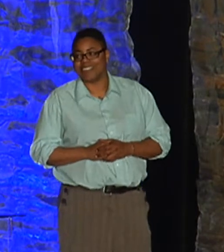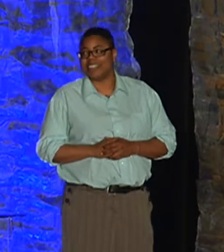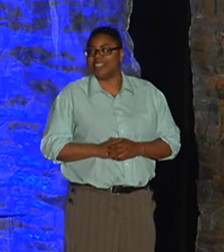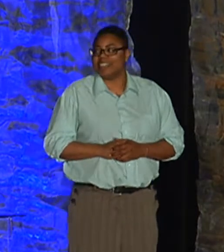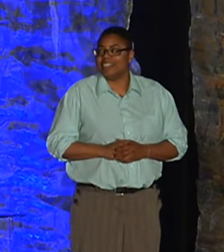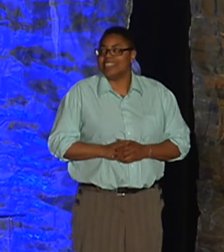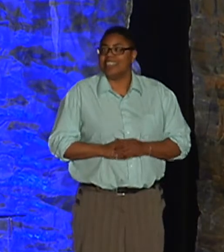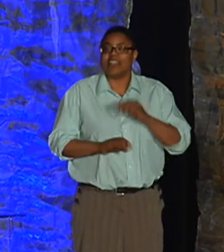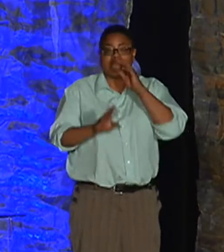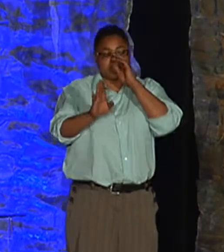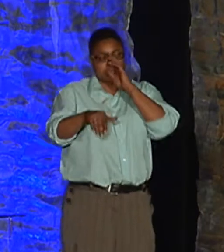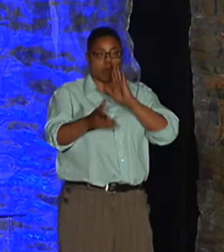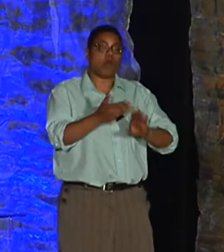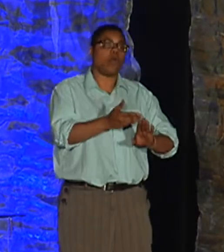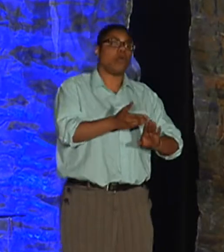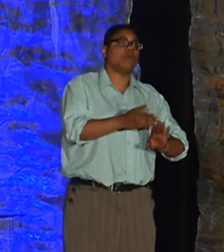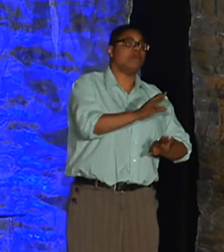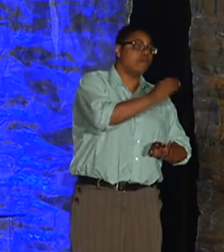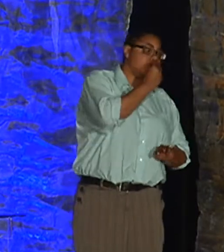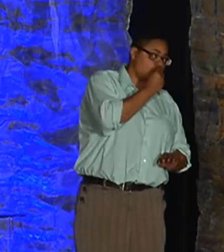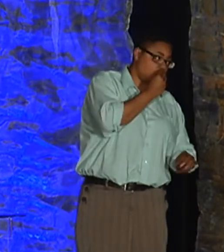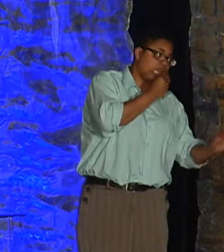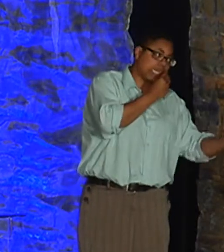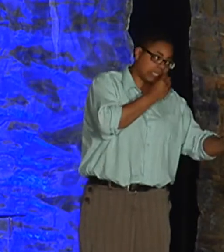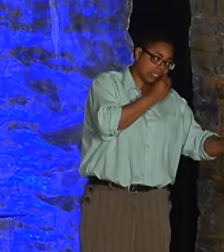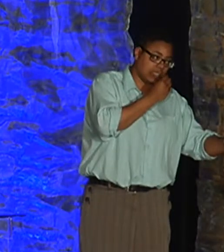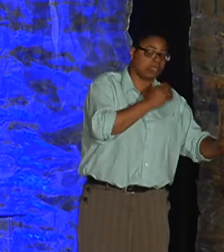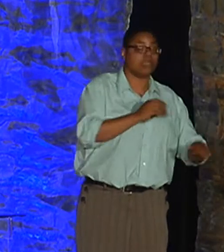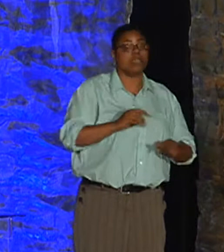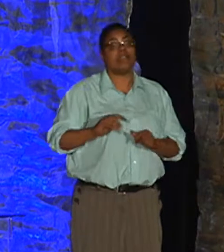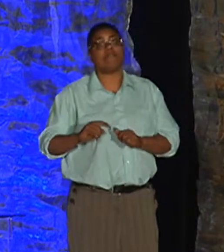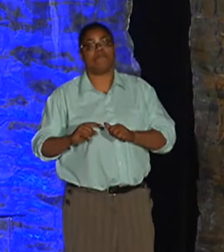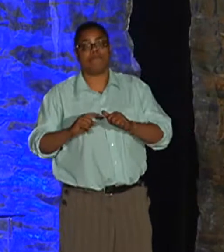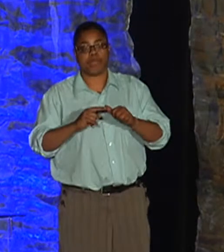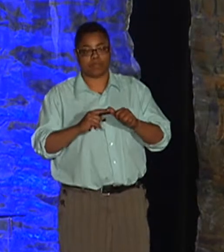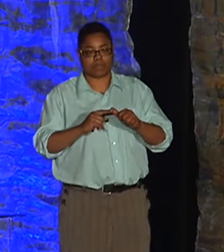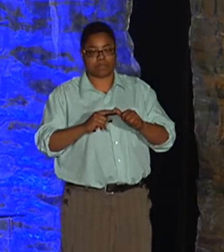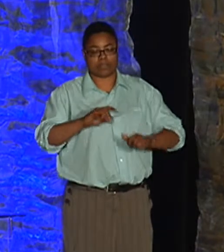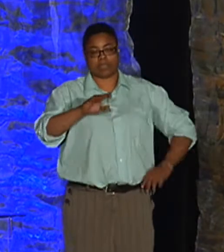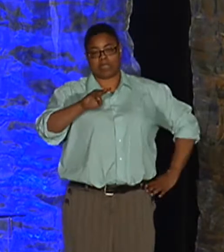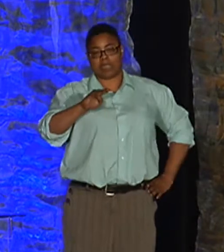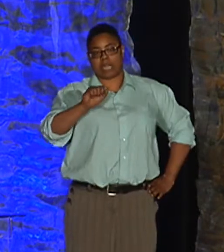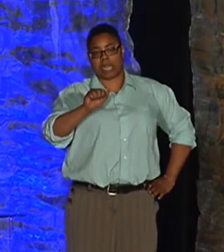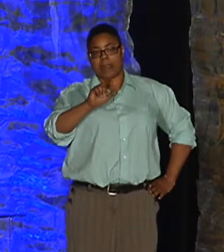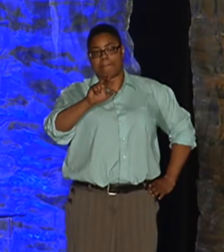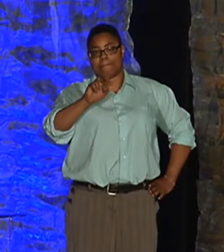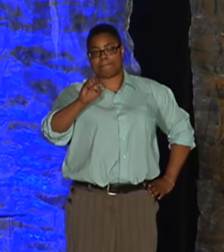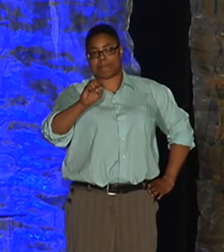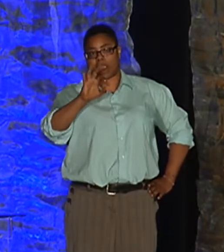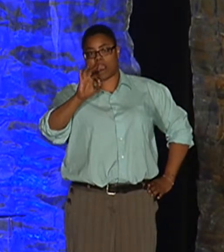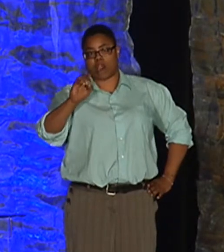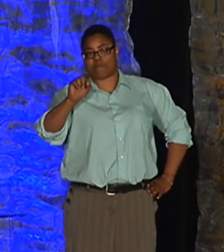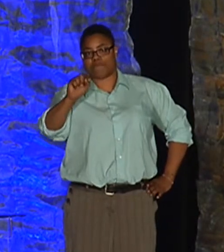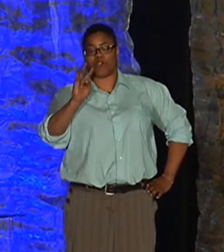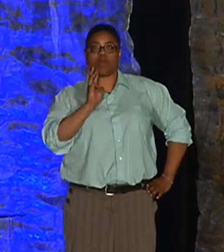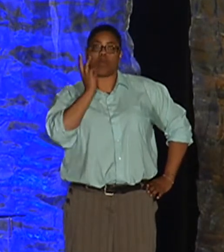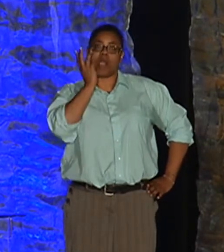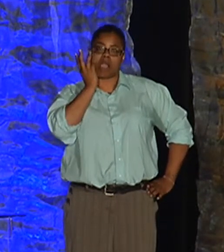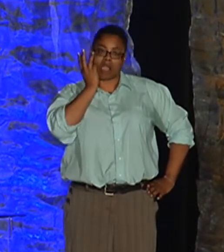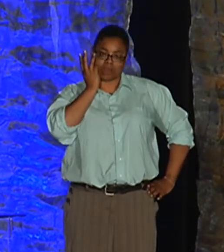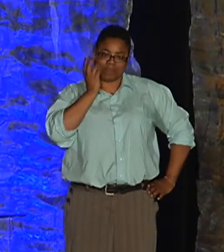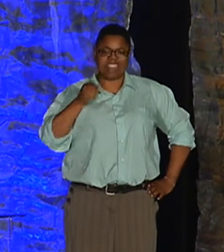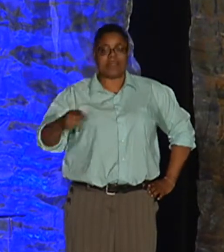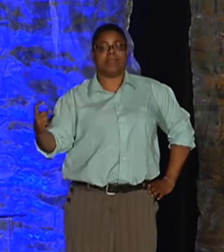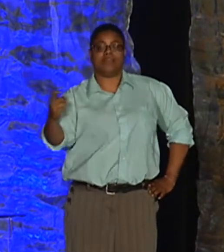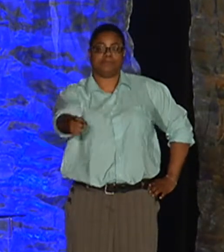Before we begin dinner, let us give a shout-out to the fine folks at Barefoot Wine and Bubbly for providing tonight's